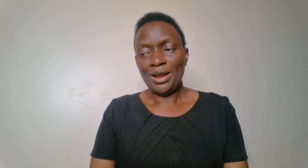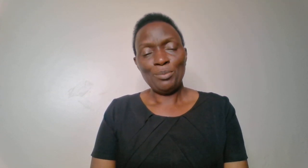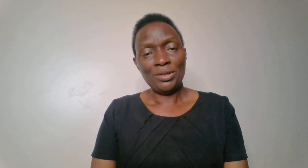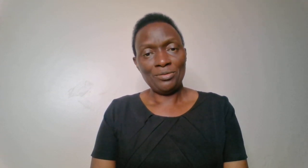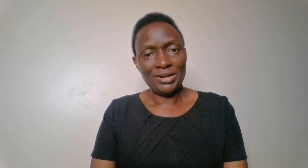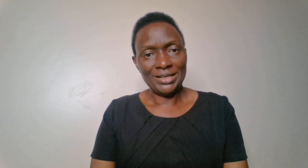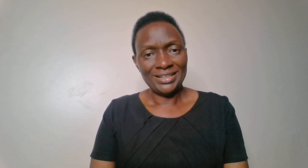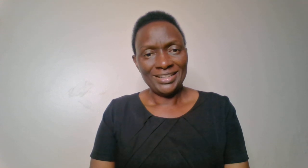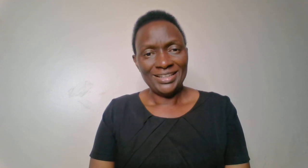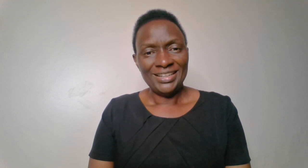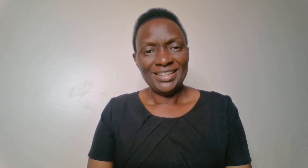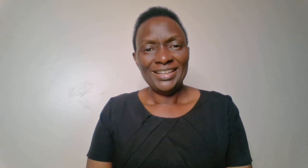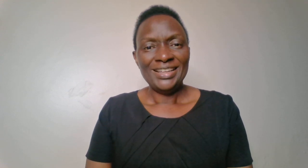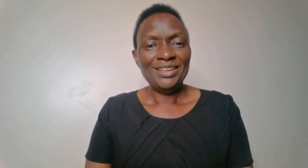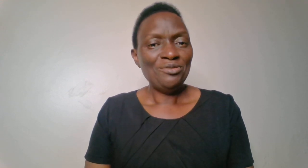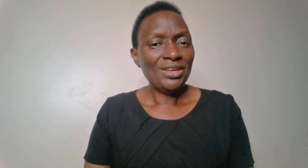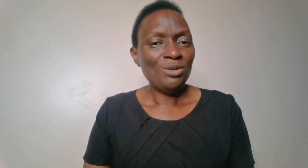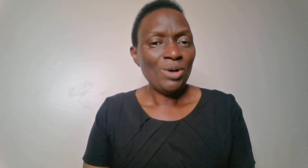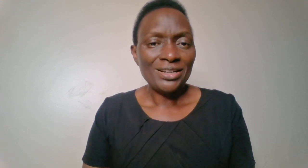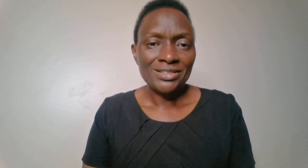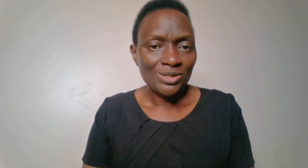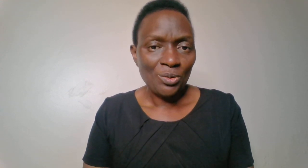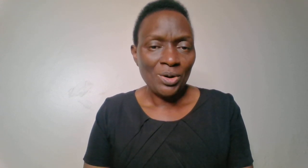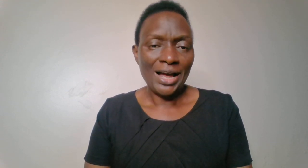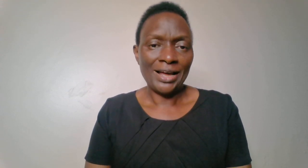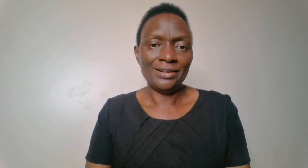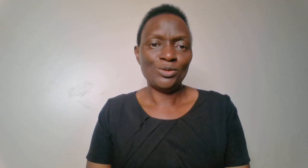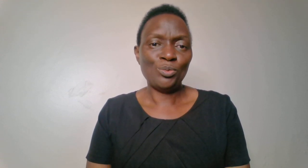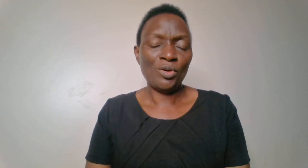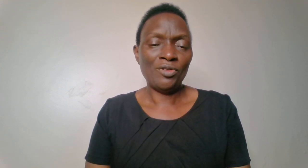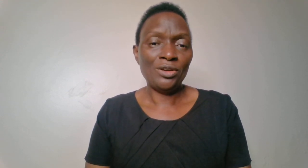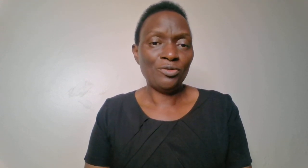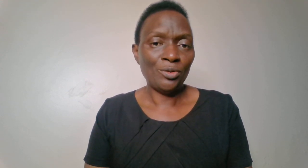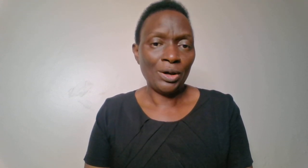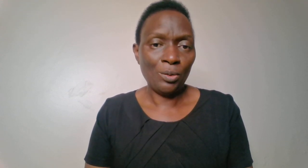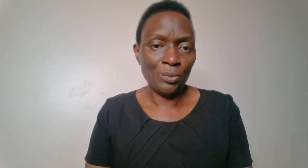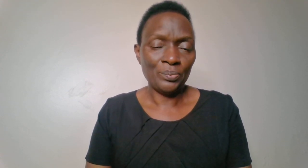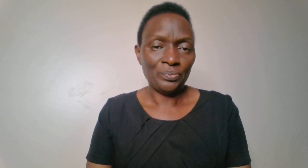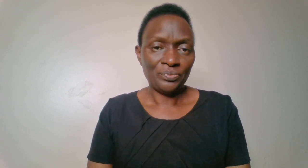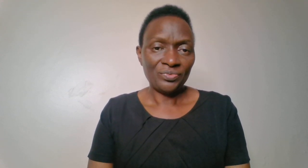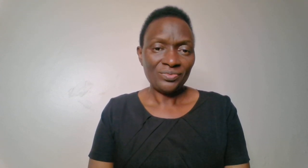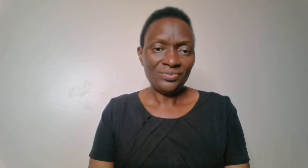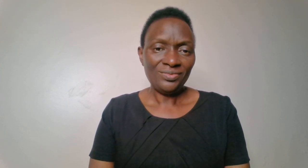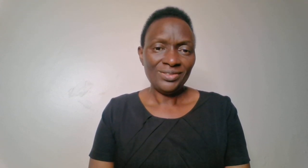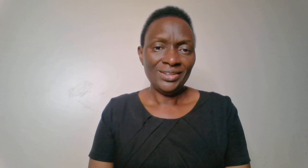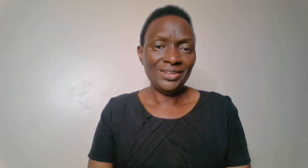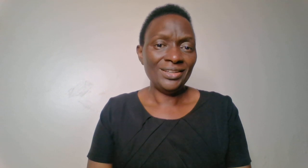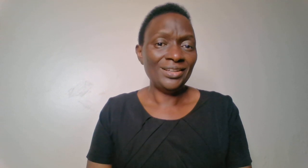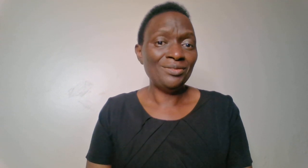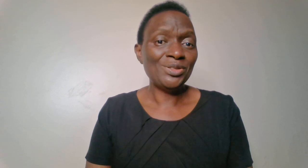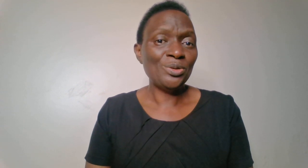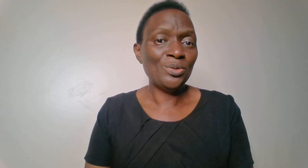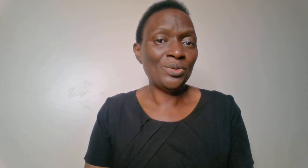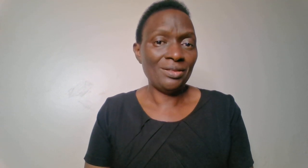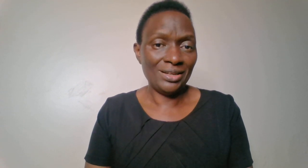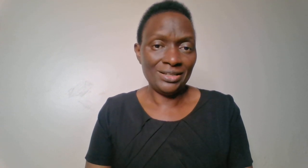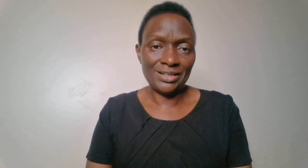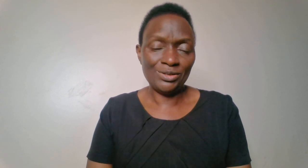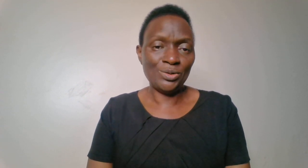Number three, if he works so hard to provide for the home, he gives you the things that you